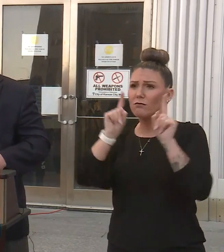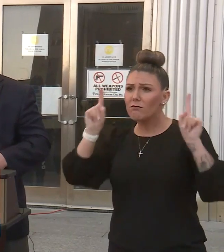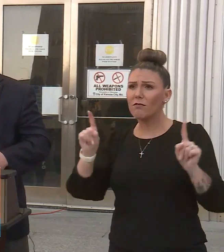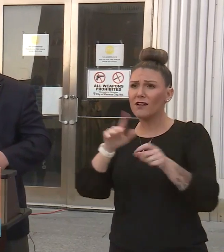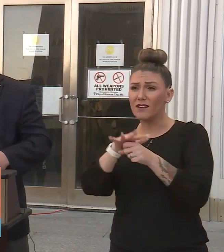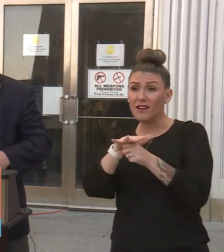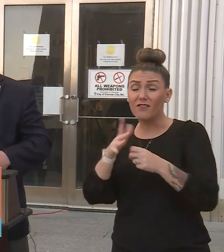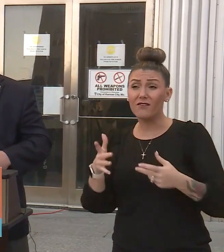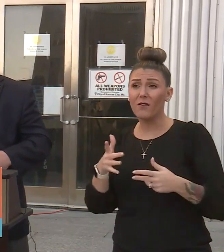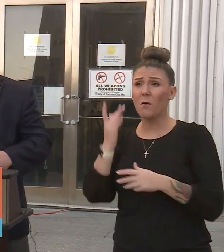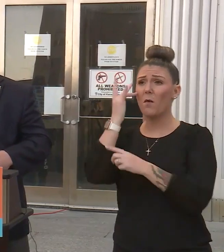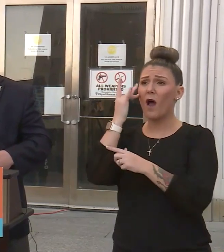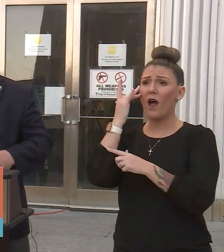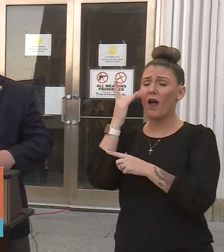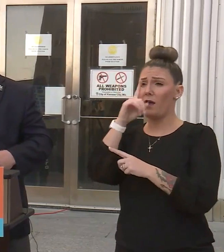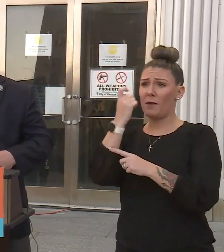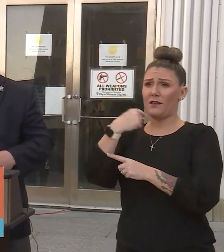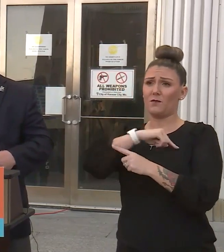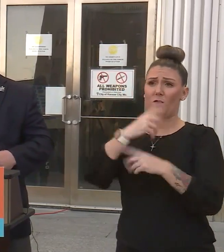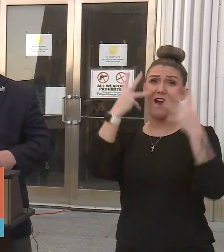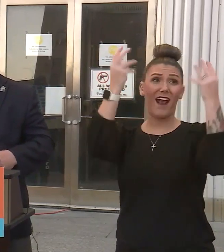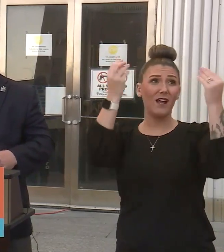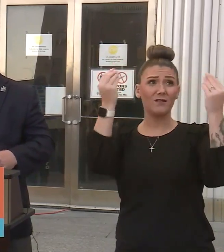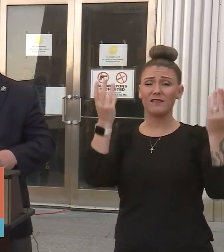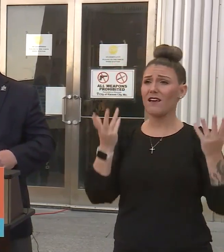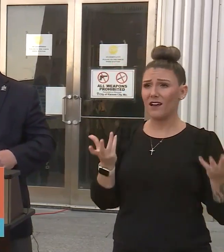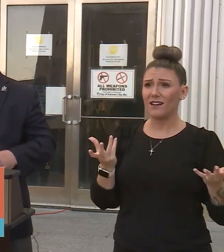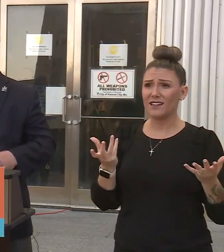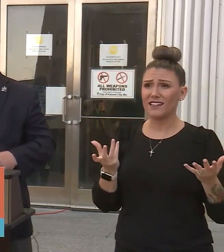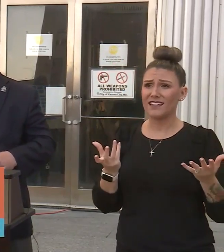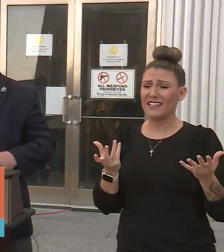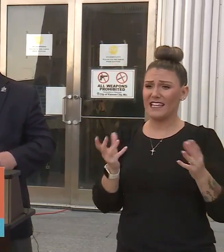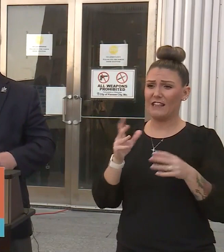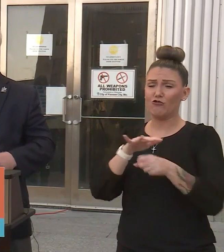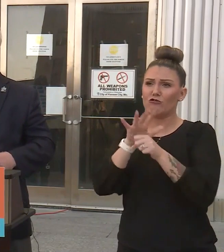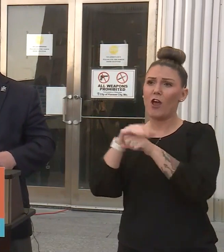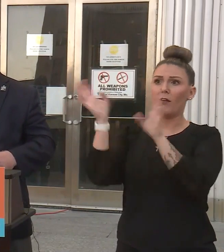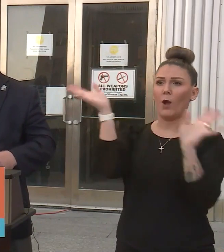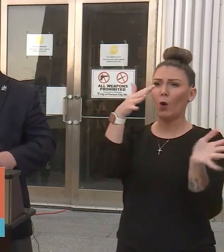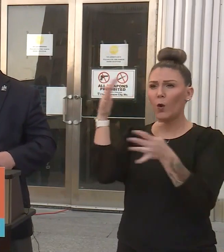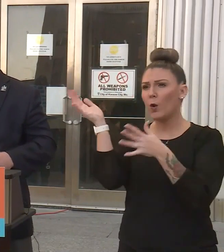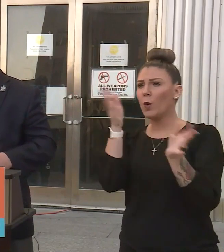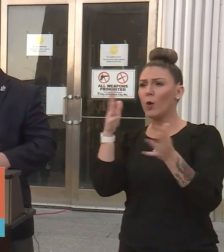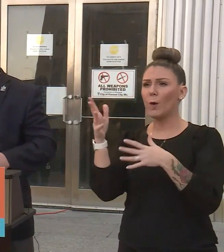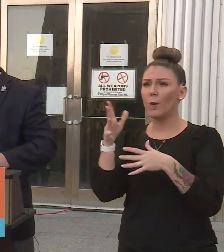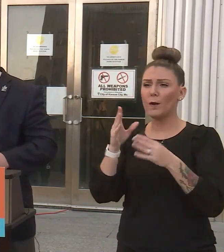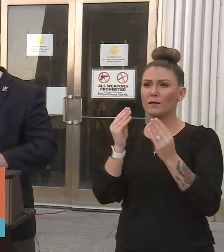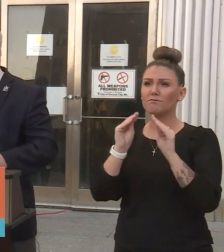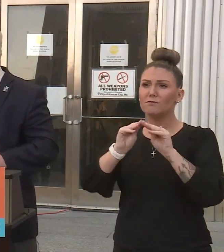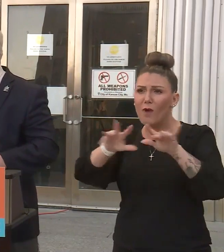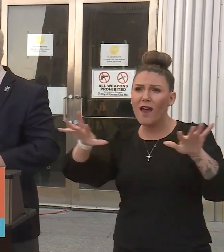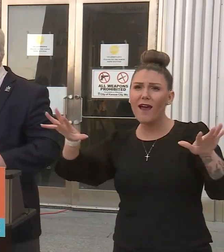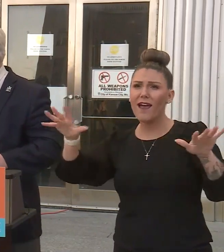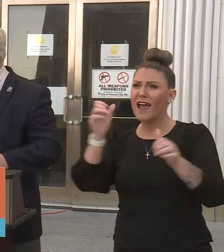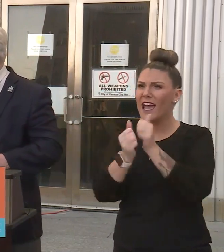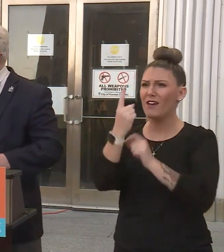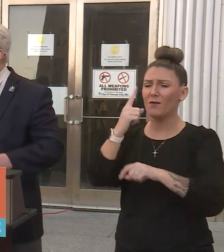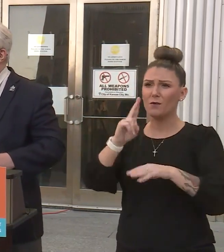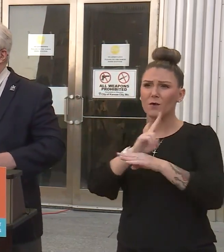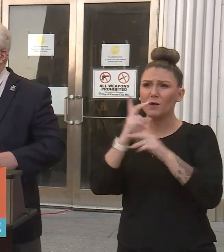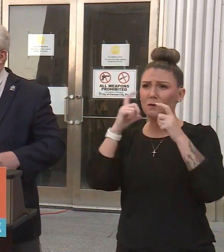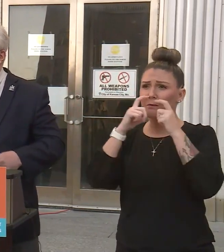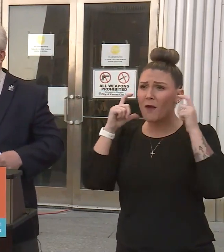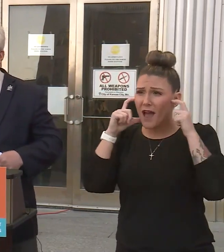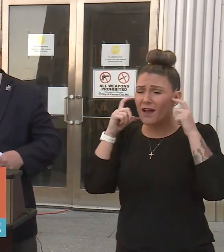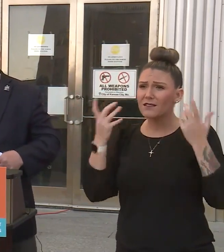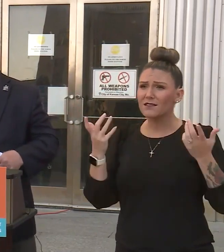do that because we're outdoors and this isn't and there's enough wind and you're spread out and everybody's wearing masks.